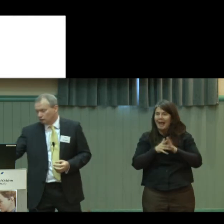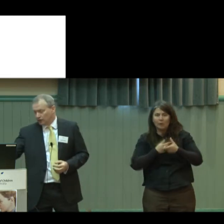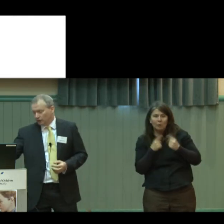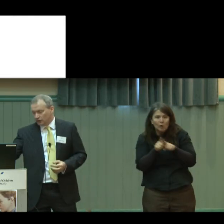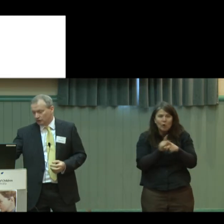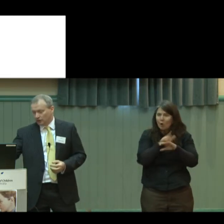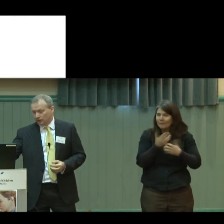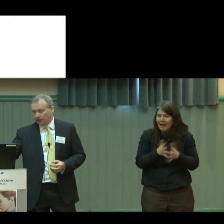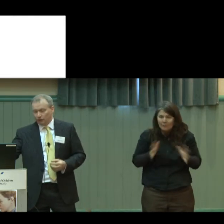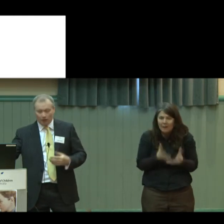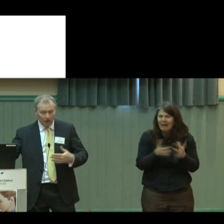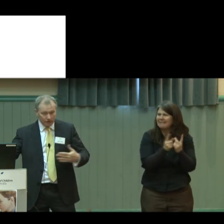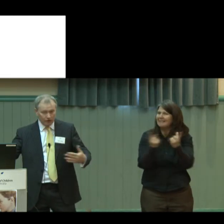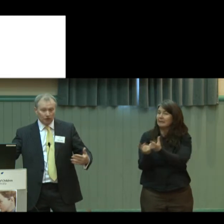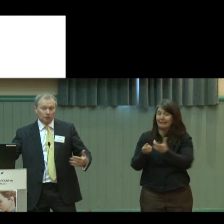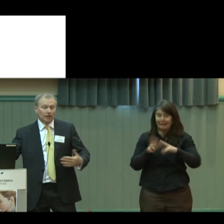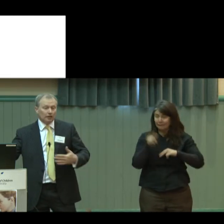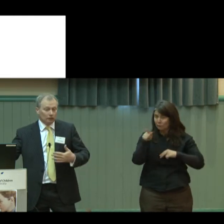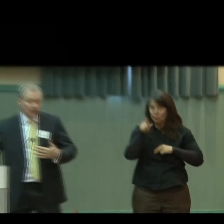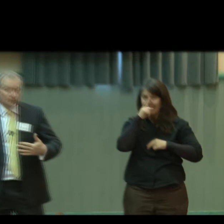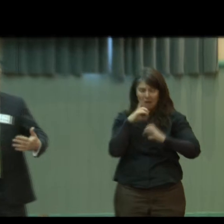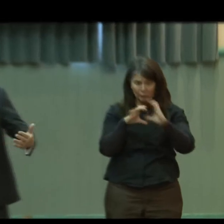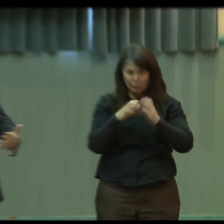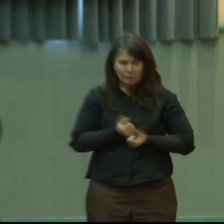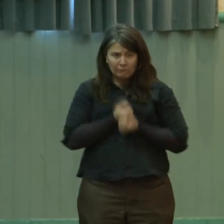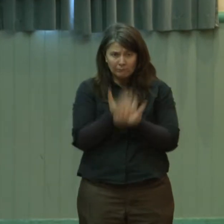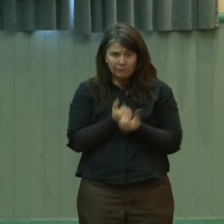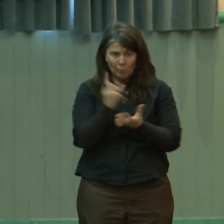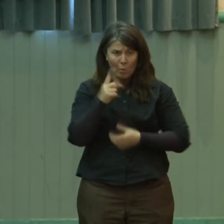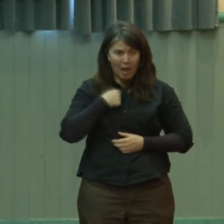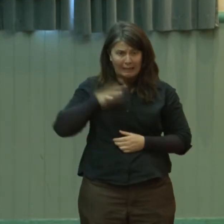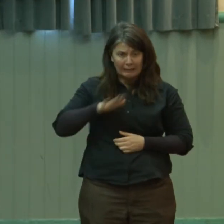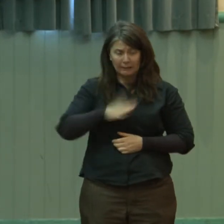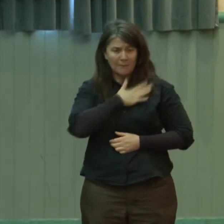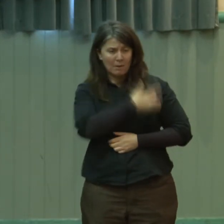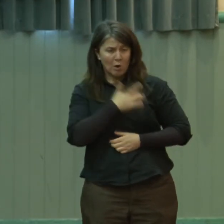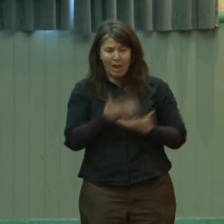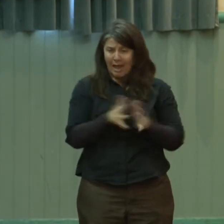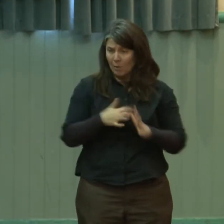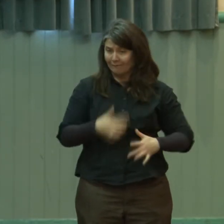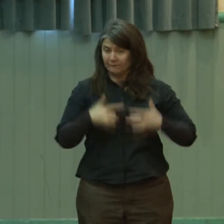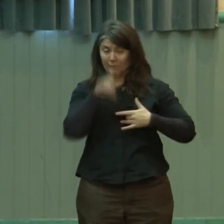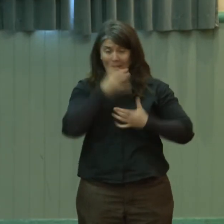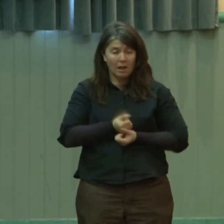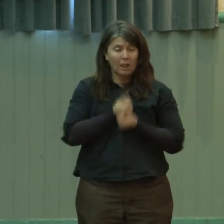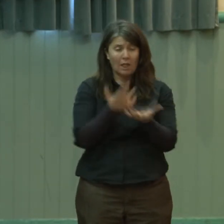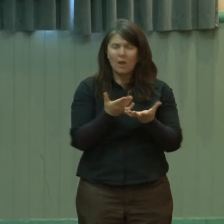difficulties result if you can't communicate your needs, communicate your emotions and so on. And there are more mental health